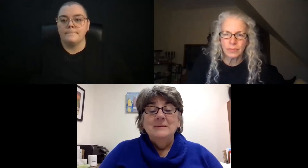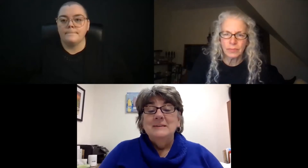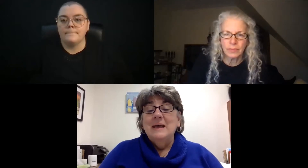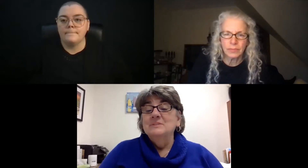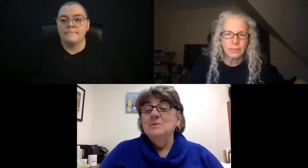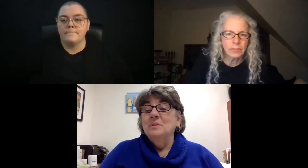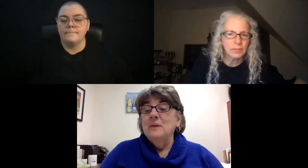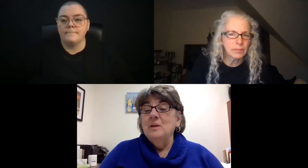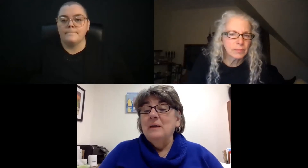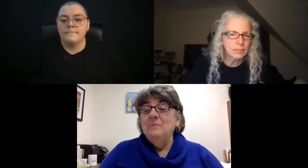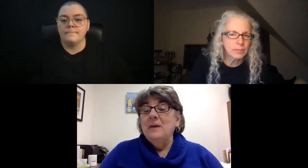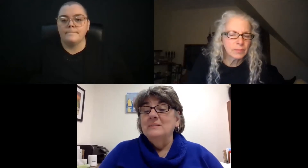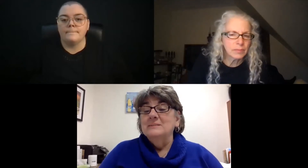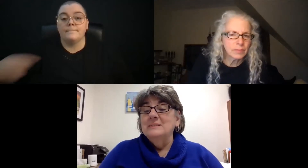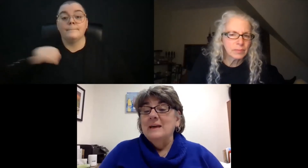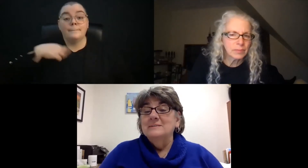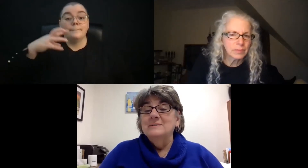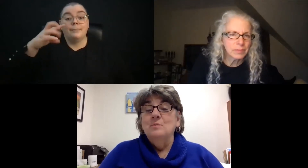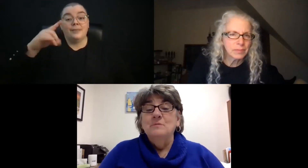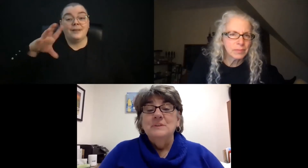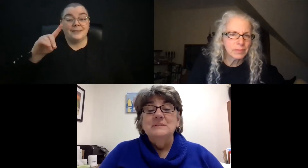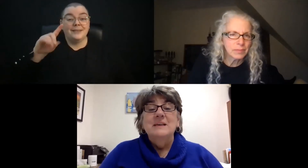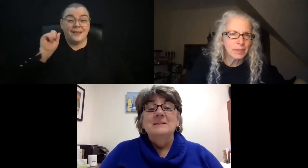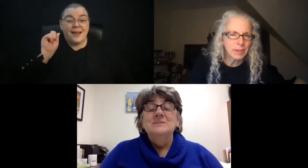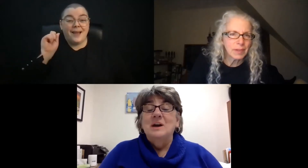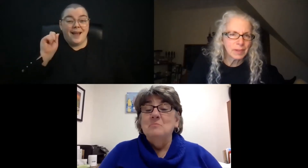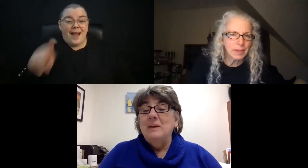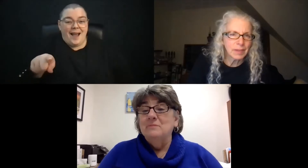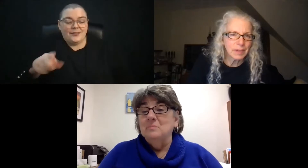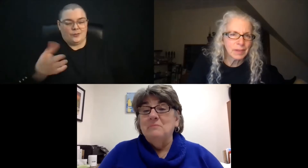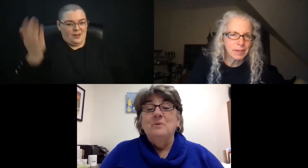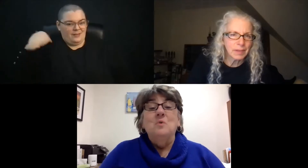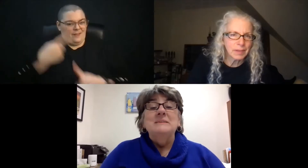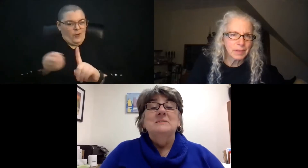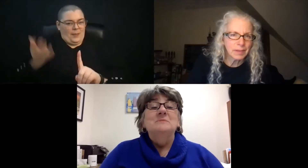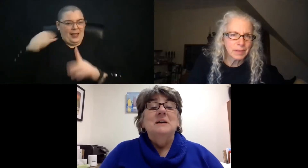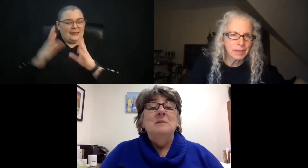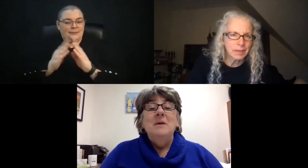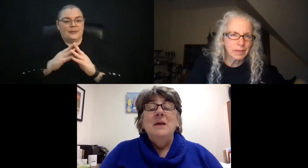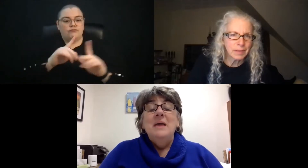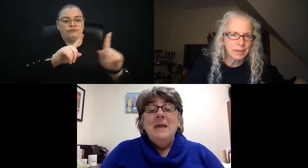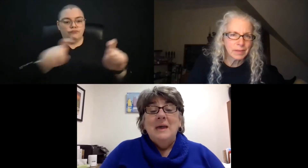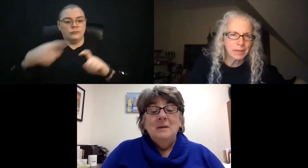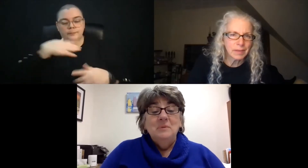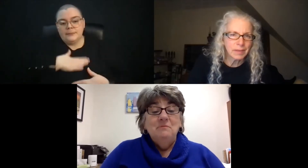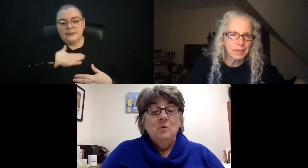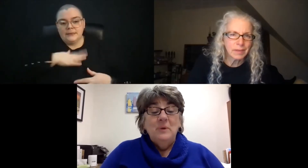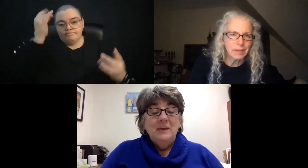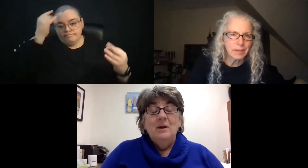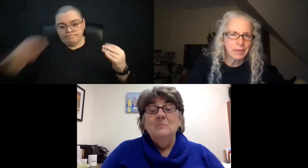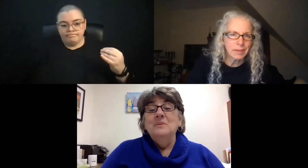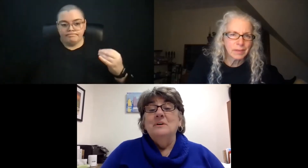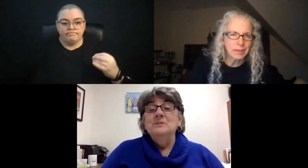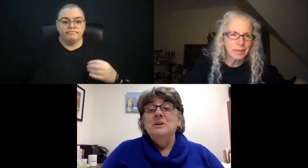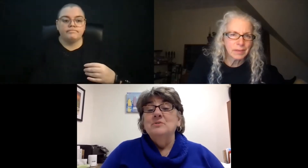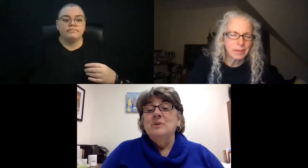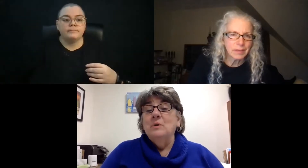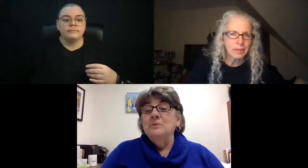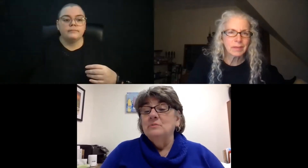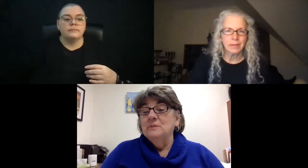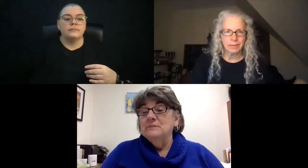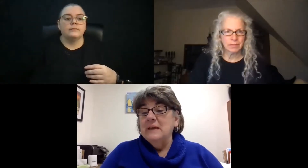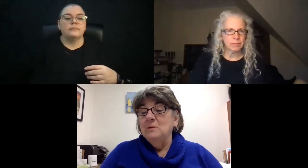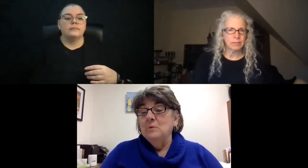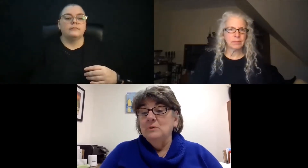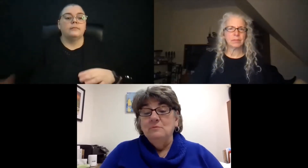I did ask you to think about that this last over this last time, we haven't met for quite some time. And before we get on with our agenda, I